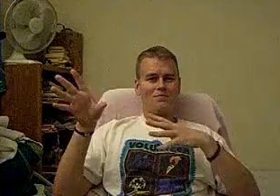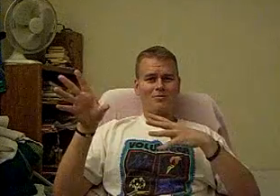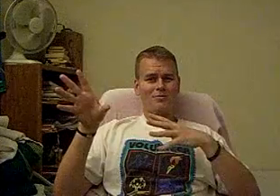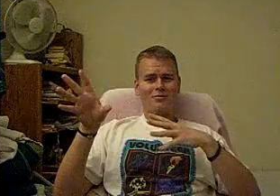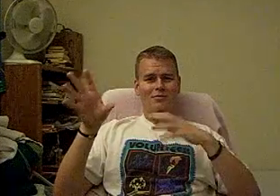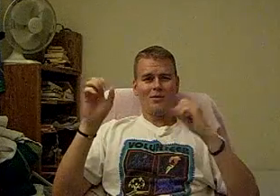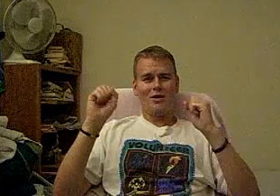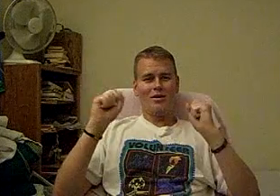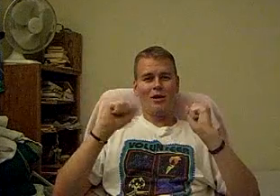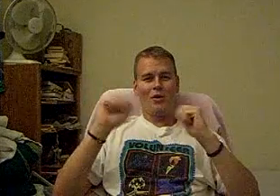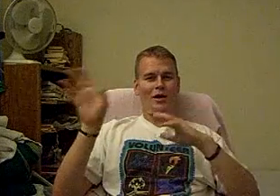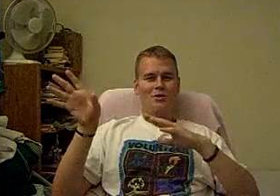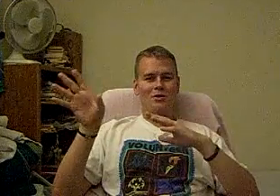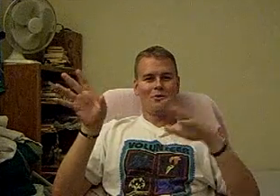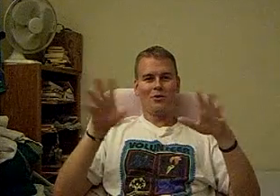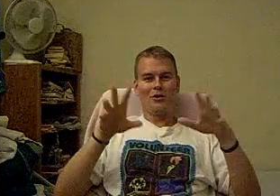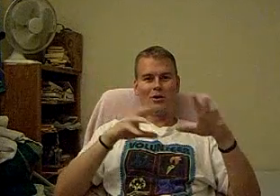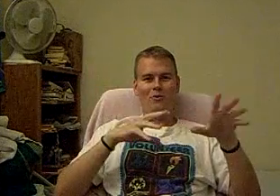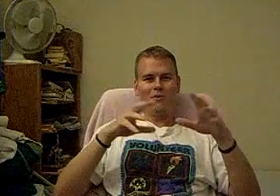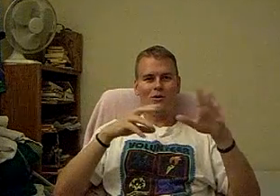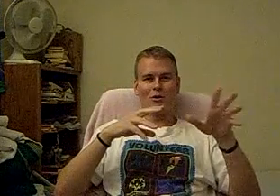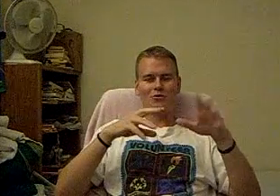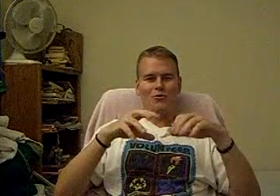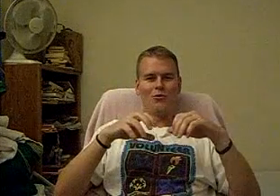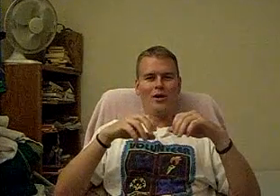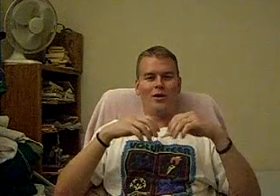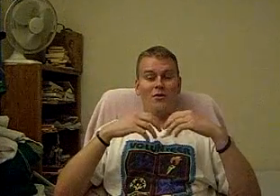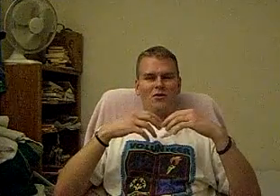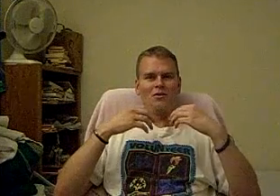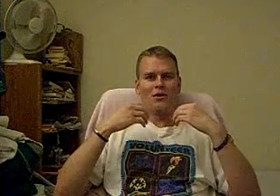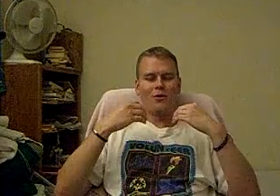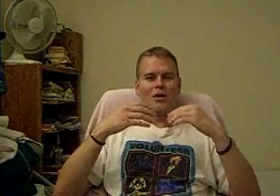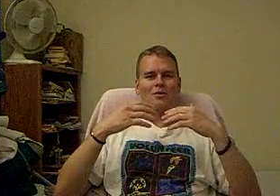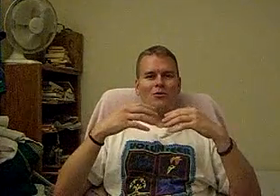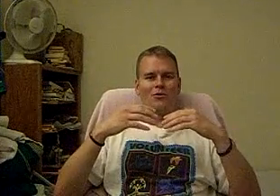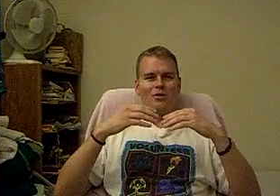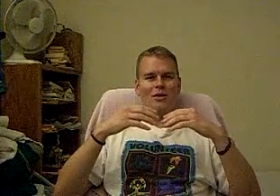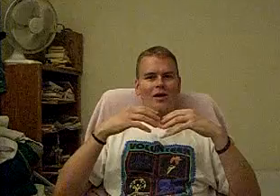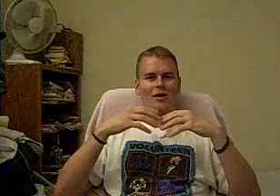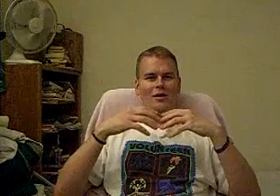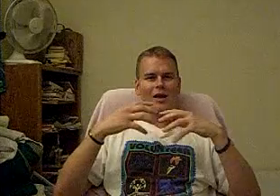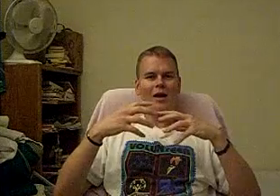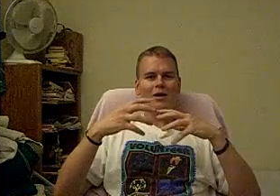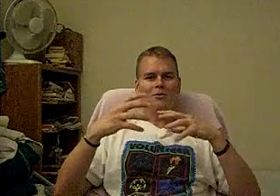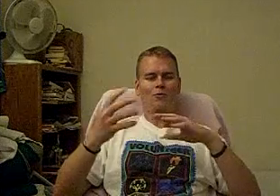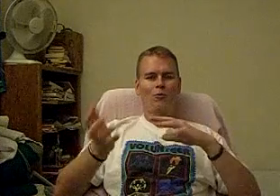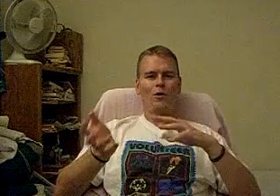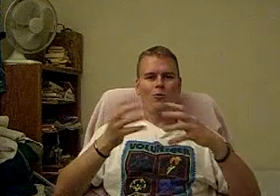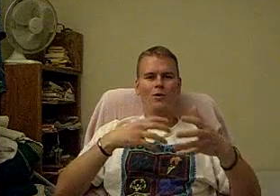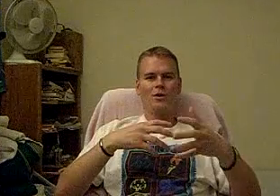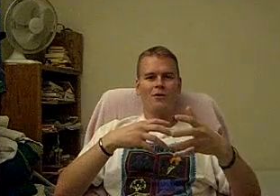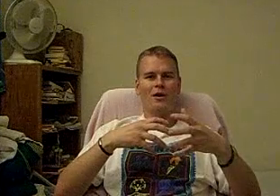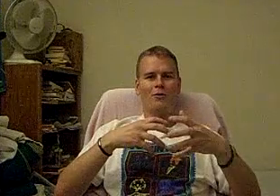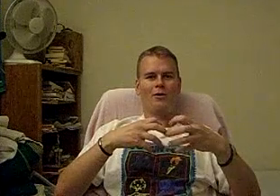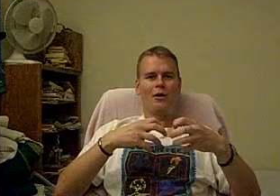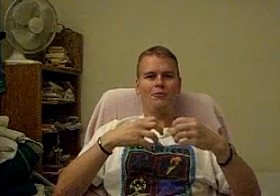you know, Asian or, you know, like look a certain way. it's just, you know, get the person that can work with that fight choreographer.